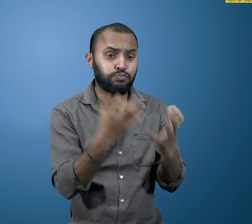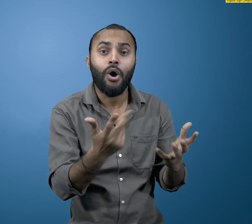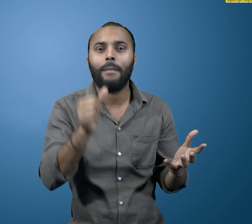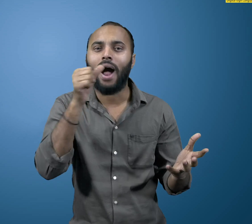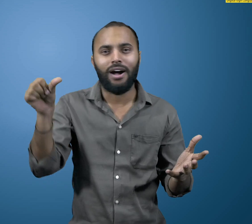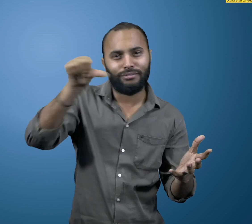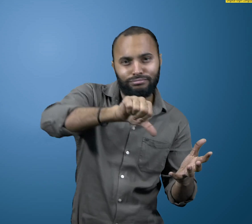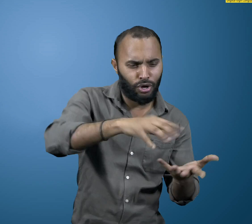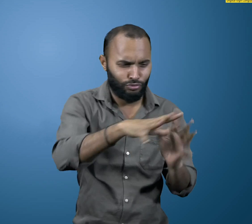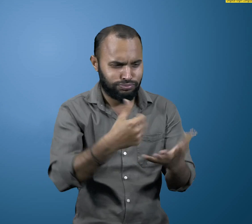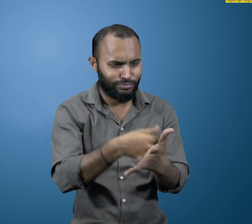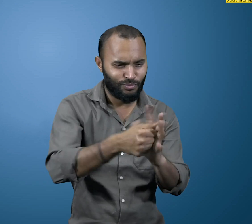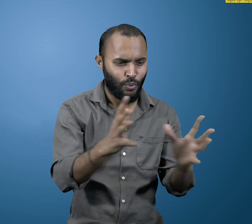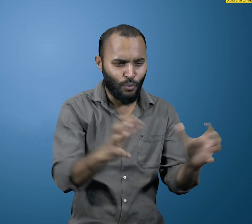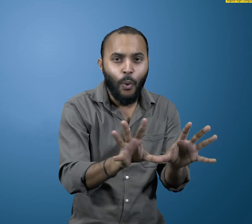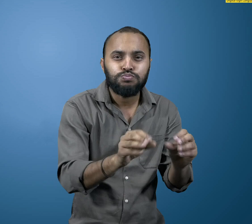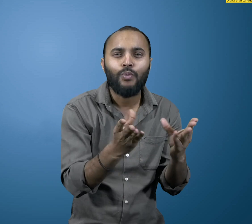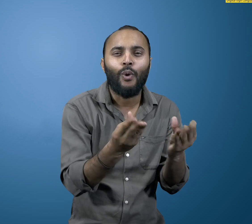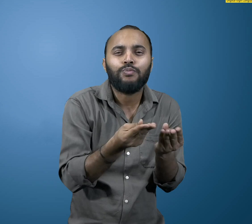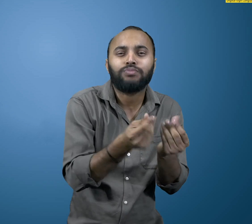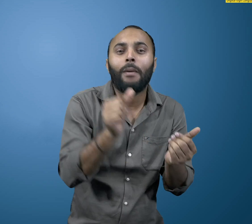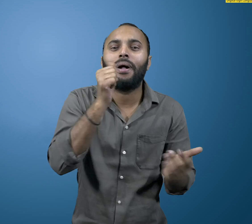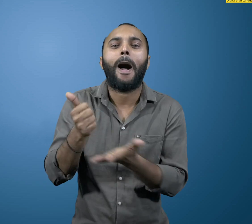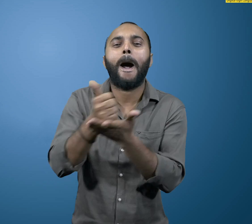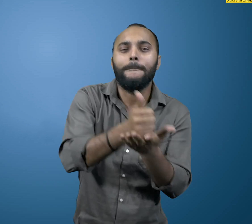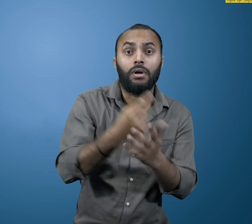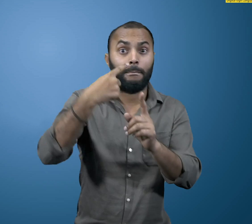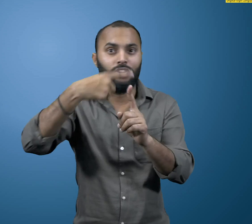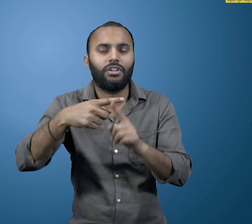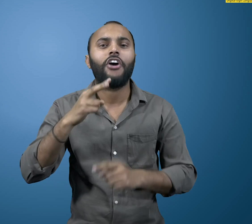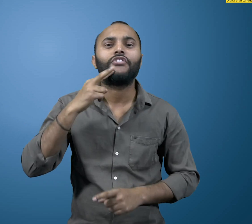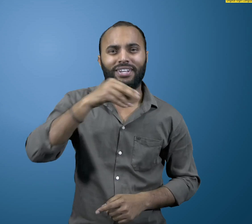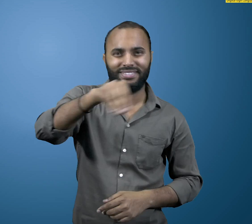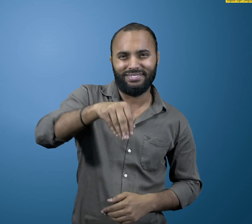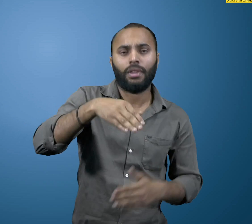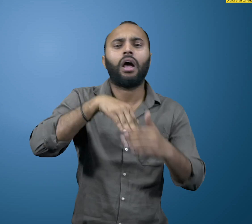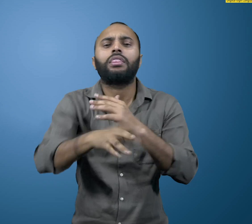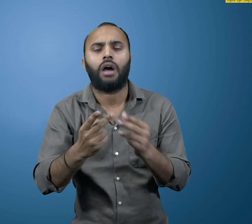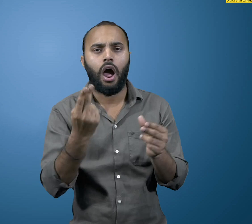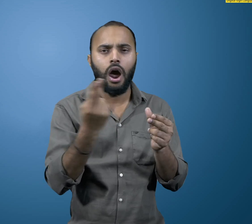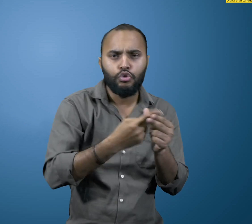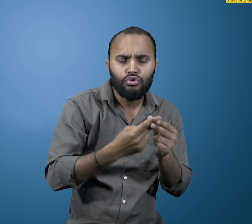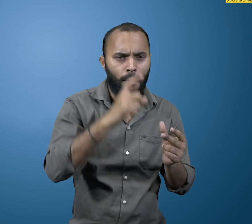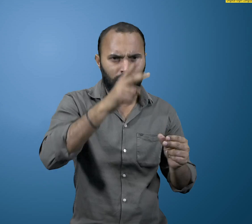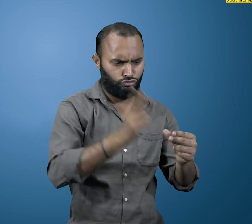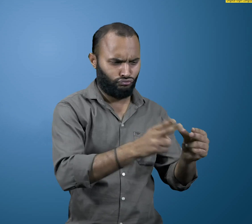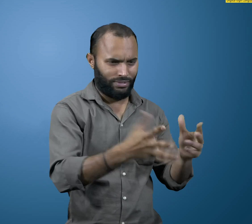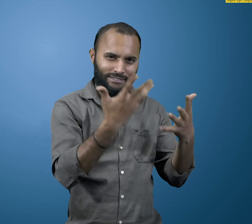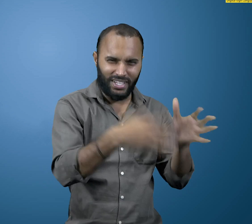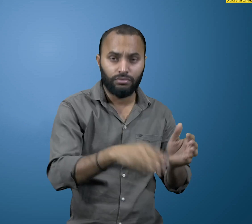to dissolve wheat flour into making dough soft. Also while cooking, we add water to dissolve